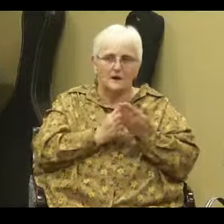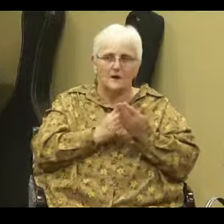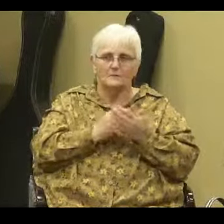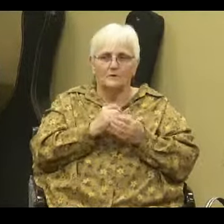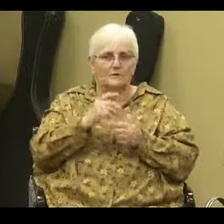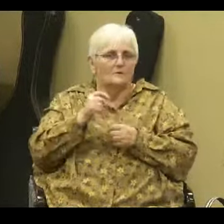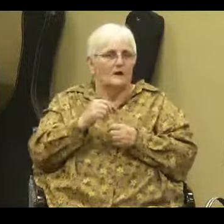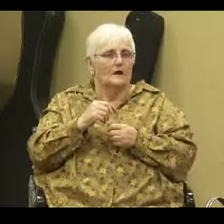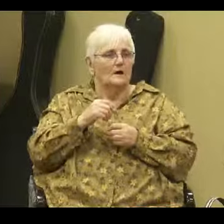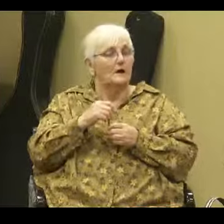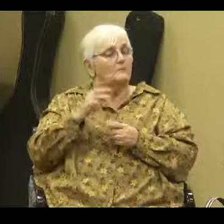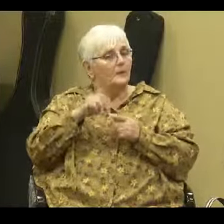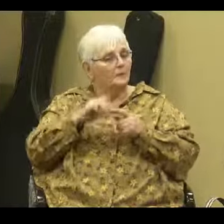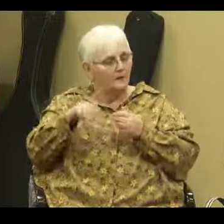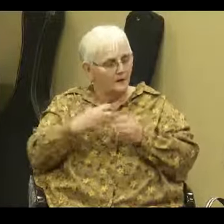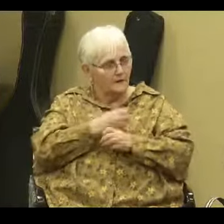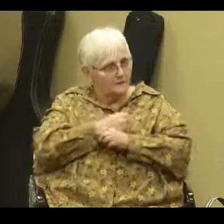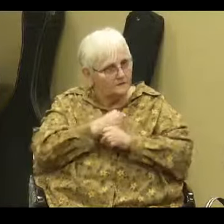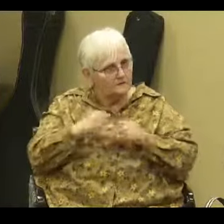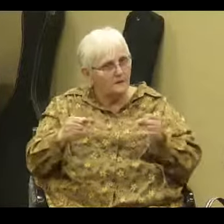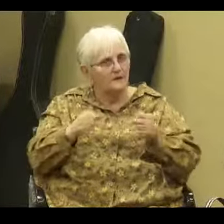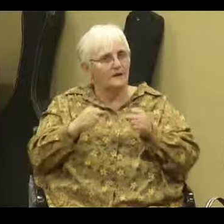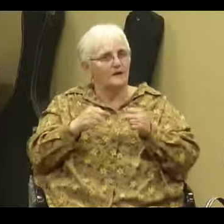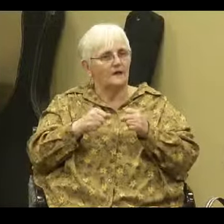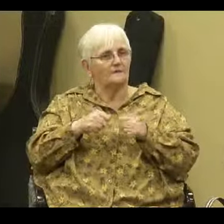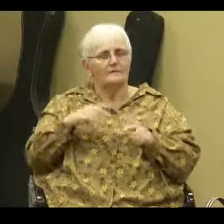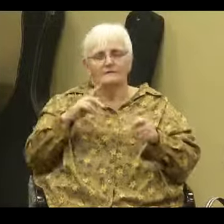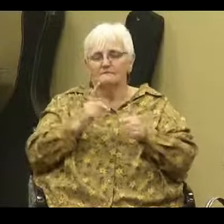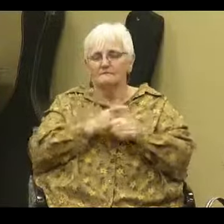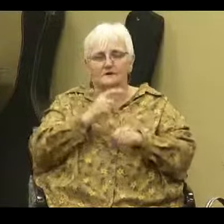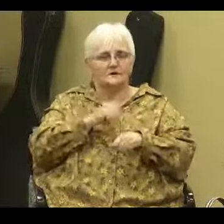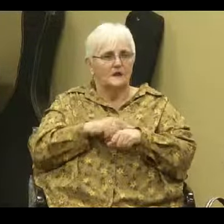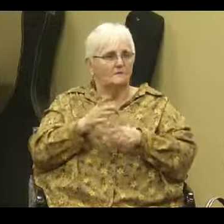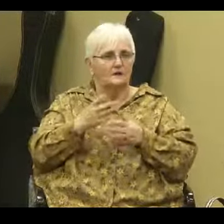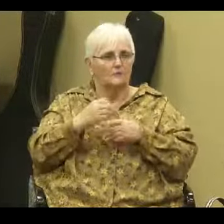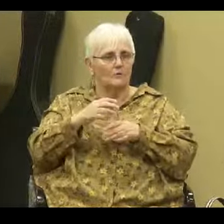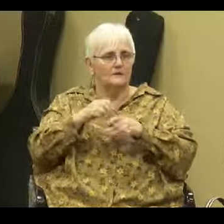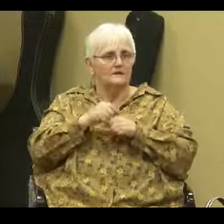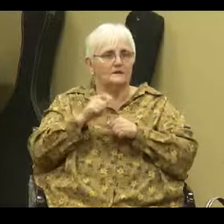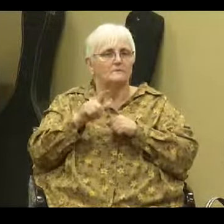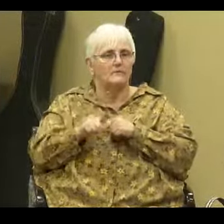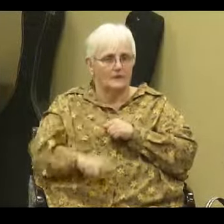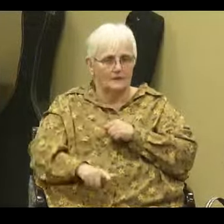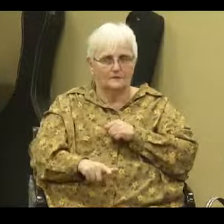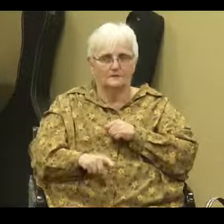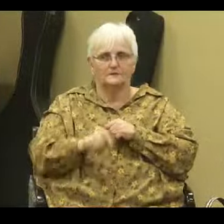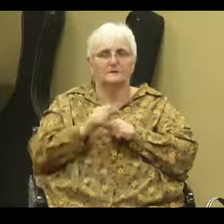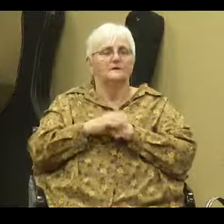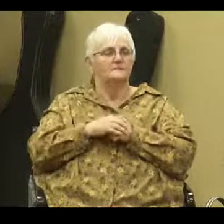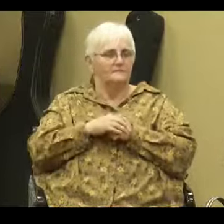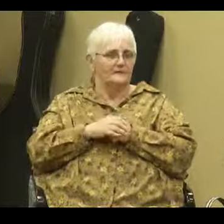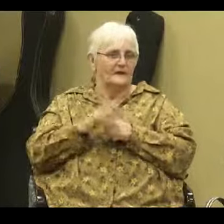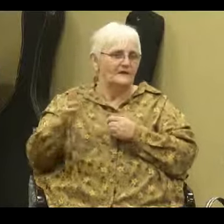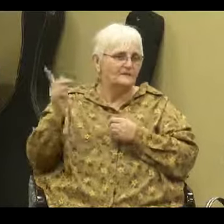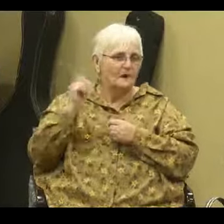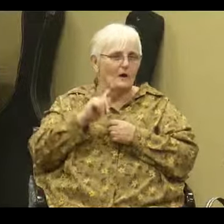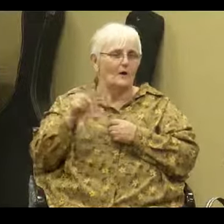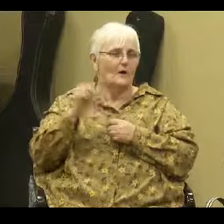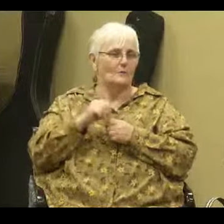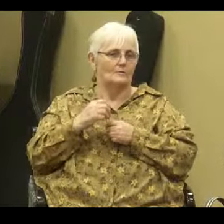I got saved when I got saved it was the first time I didn't want to settle for less I've always settled for